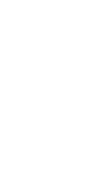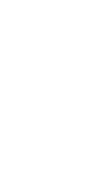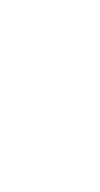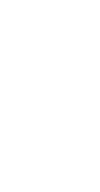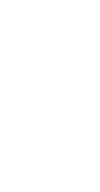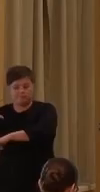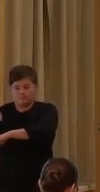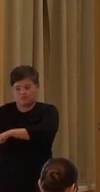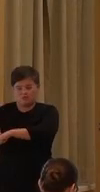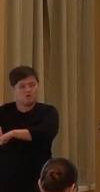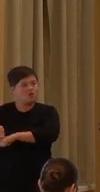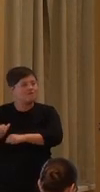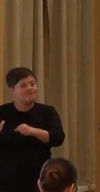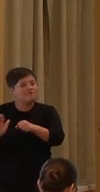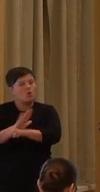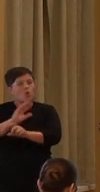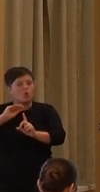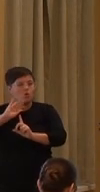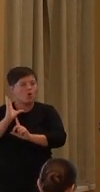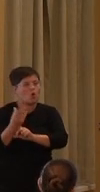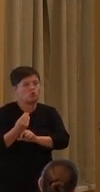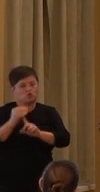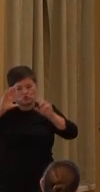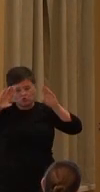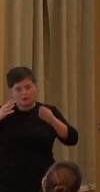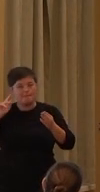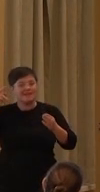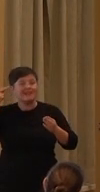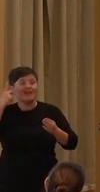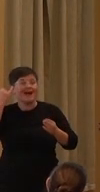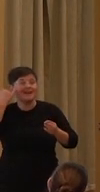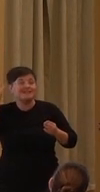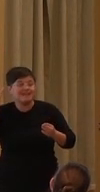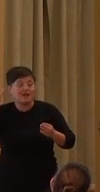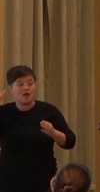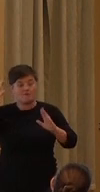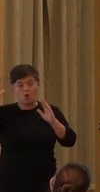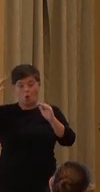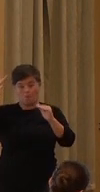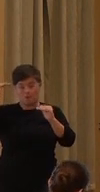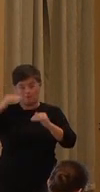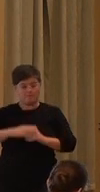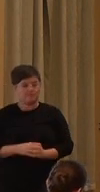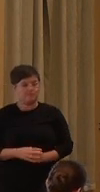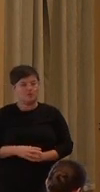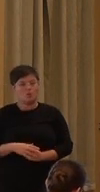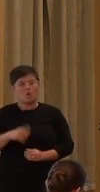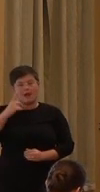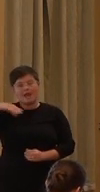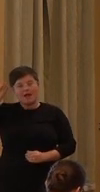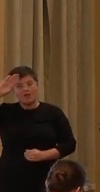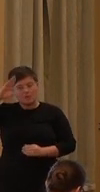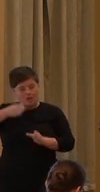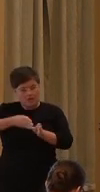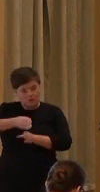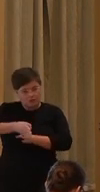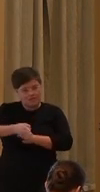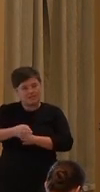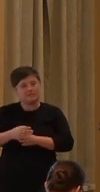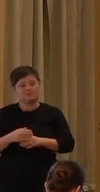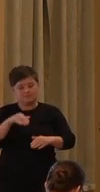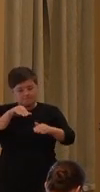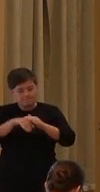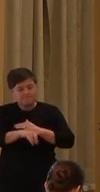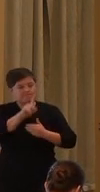culture is based around a political notion of hope. And an anthropologist named Leah Harrow went in to